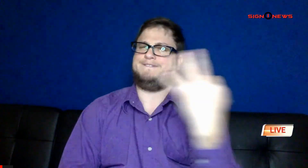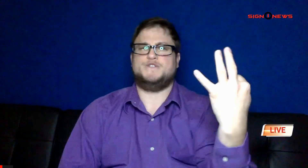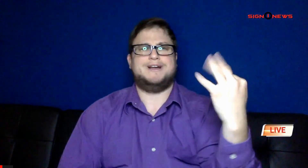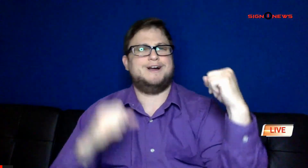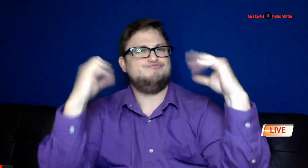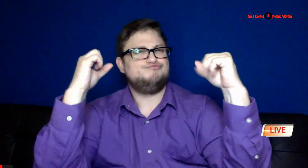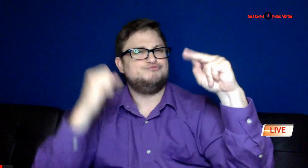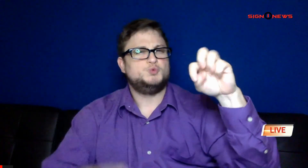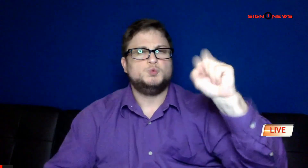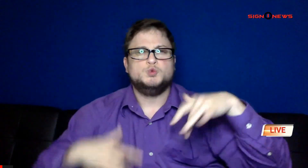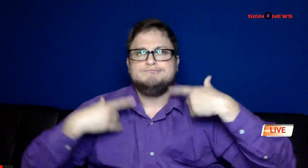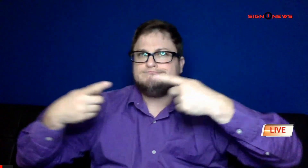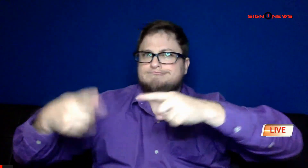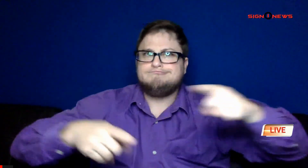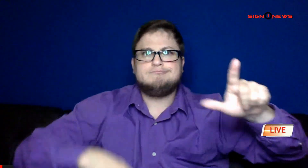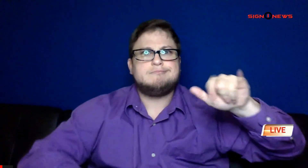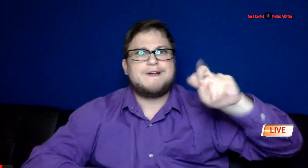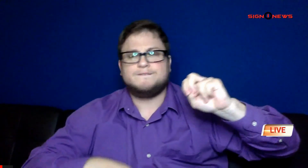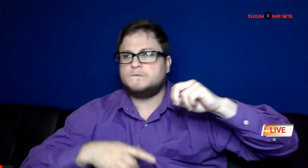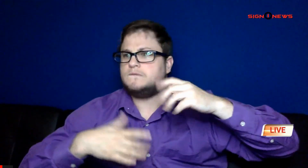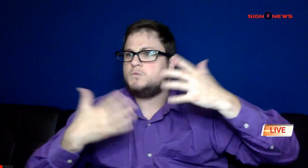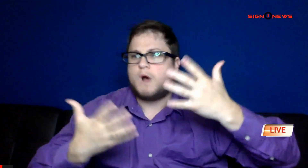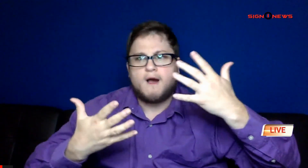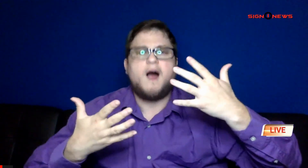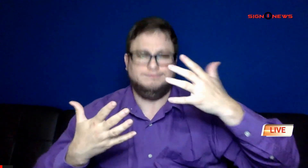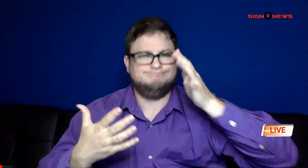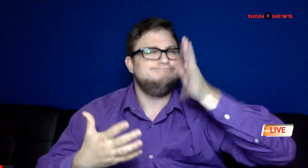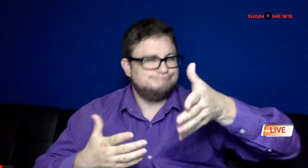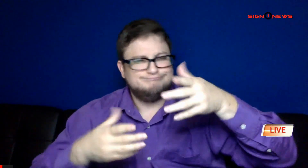Sign1News will be broadcasting live updates Monday through Friday